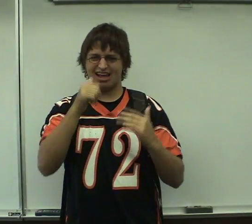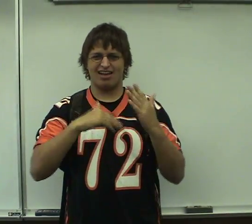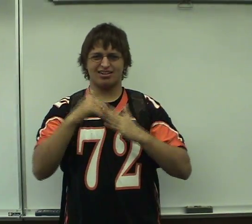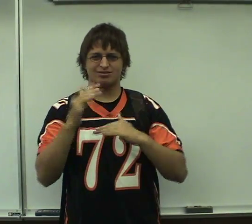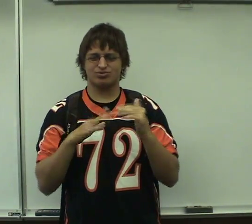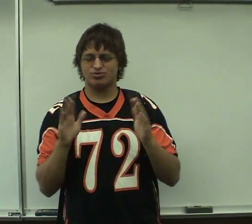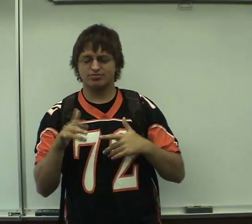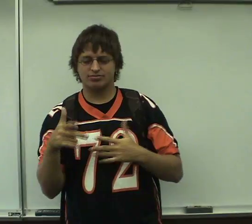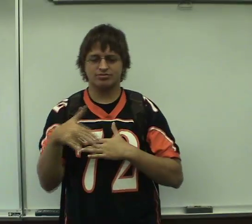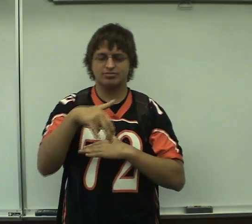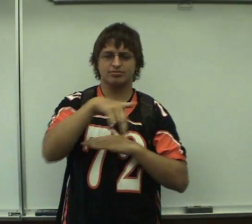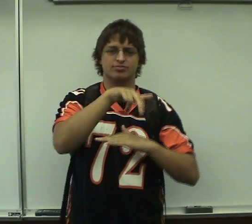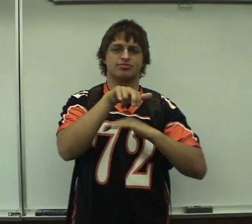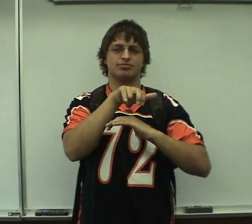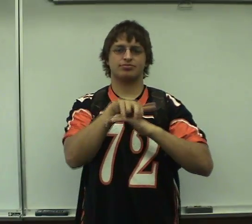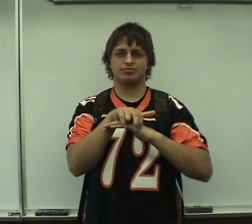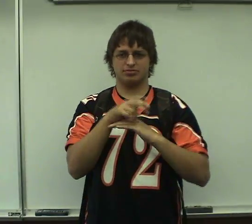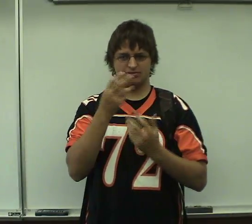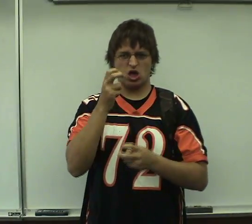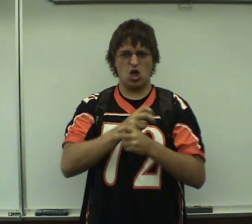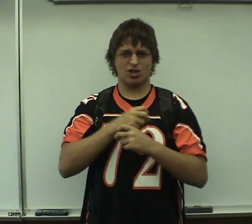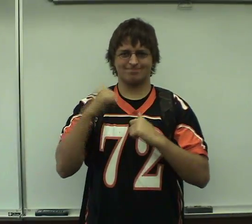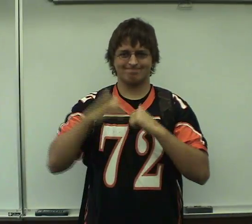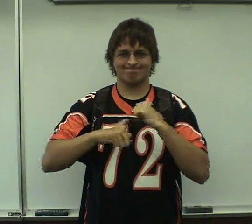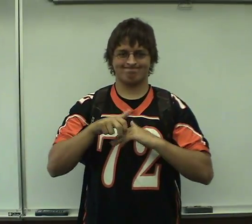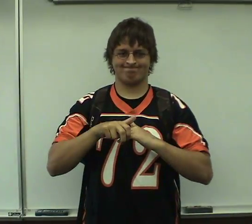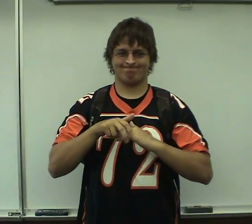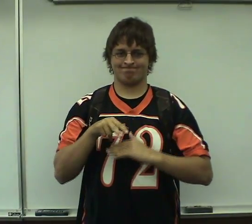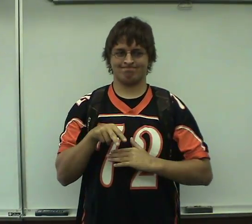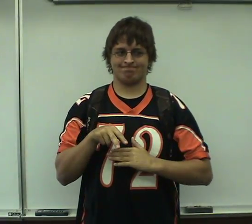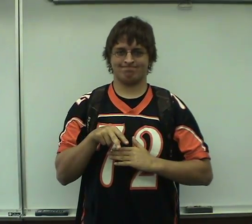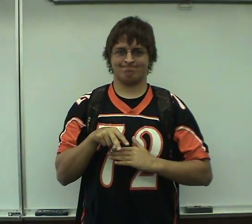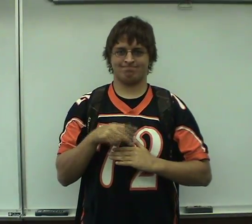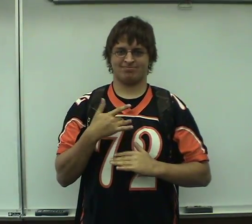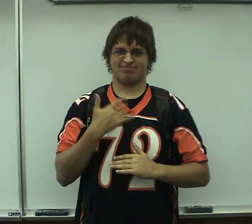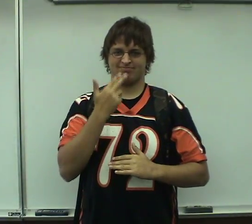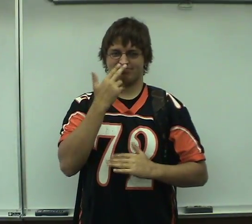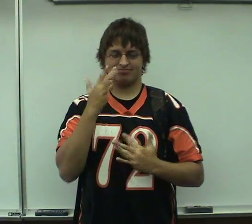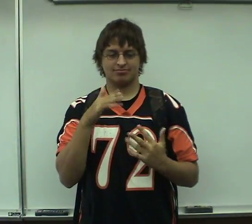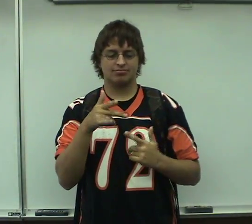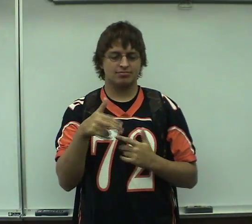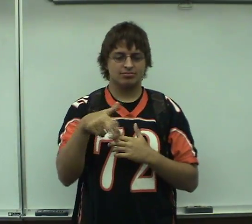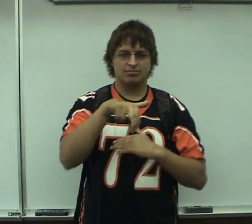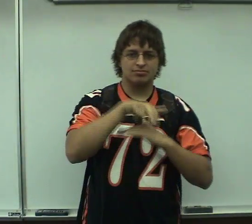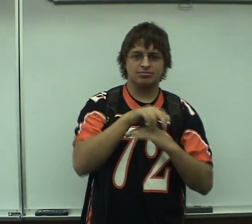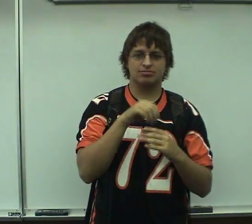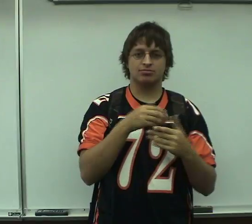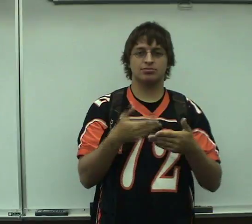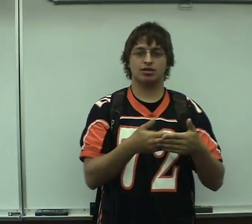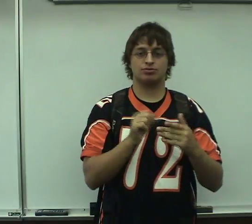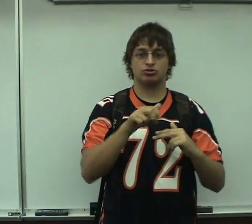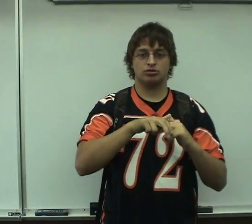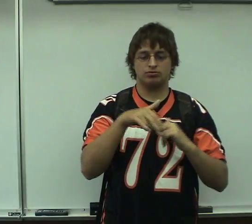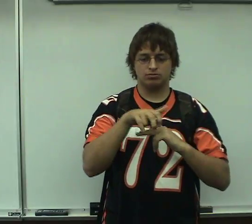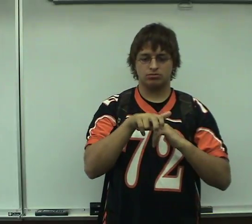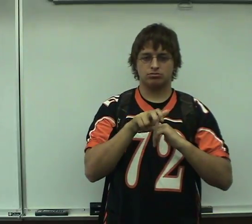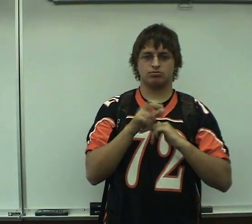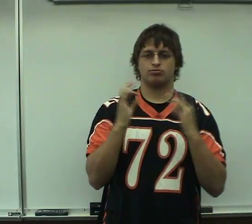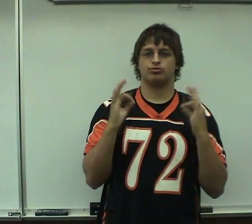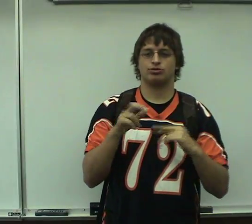Here, do me to do that? I can do this. No, I can do it. No, I can do it. All you need